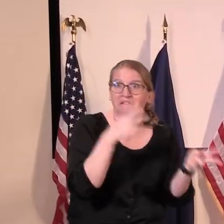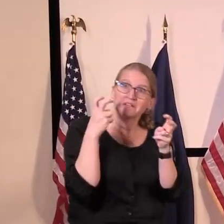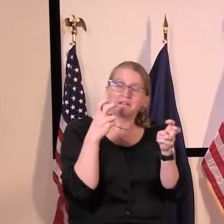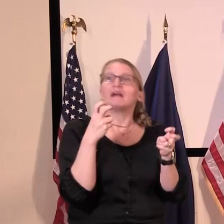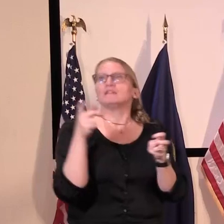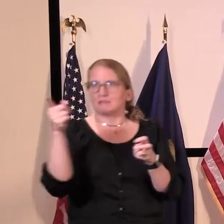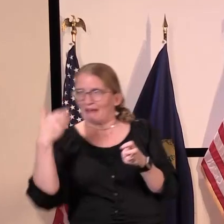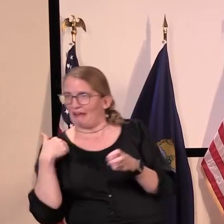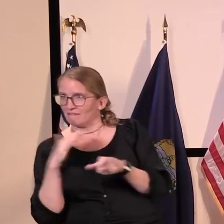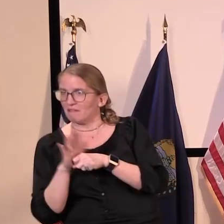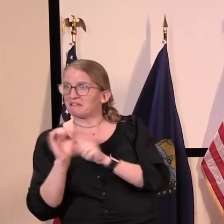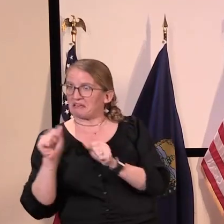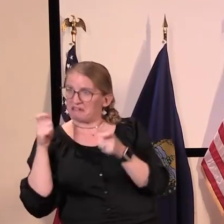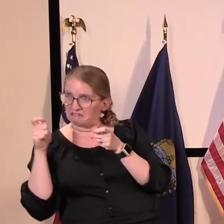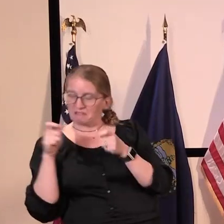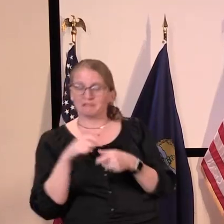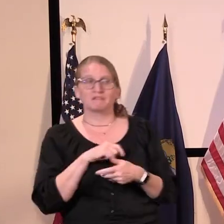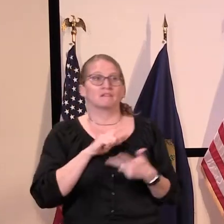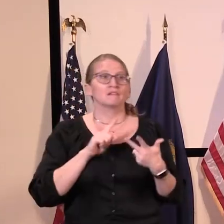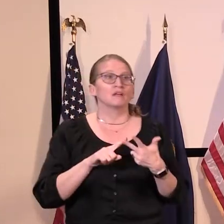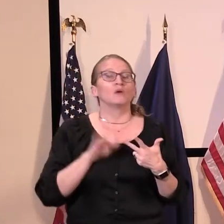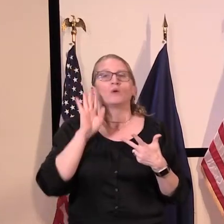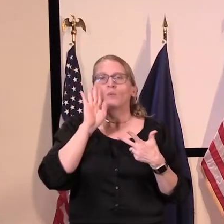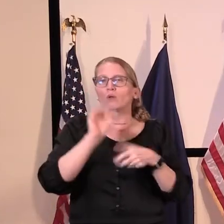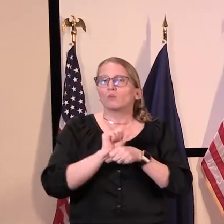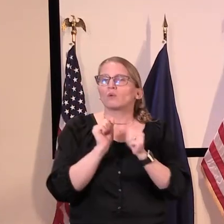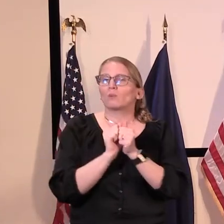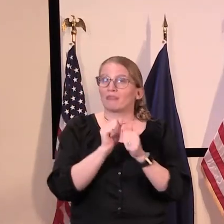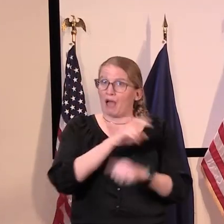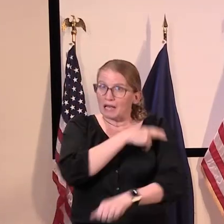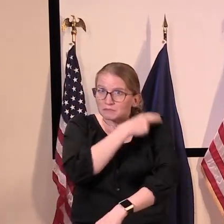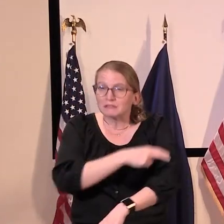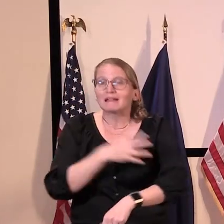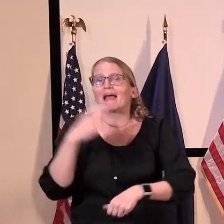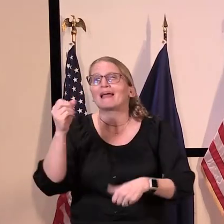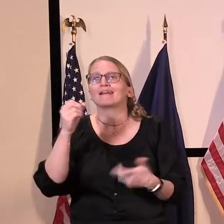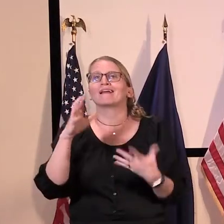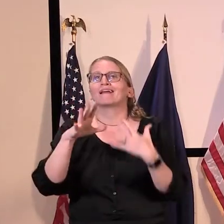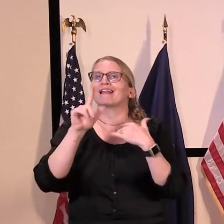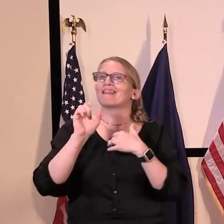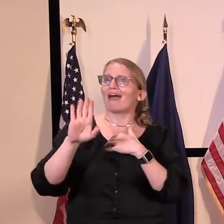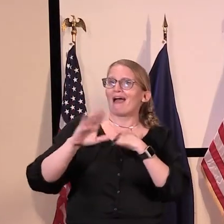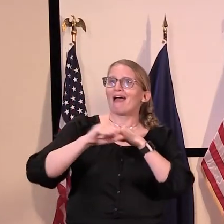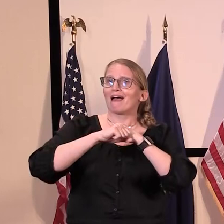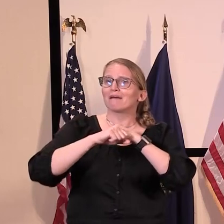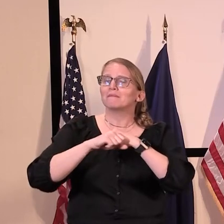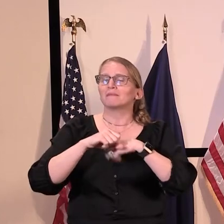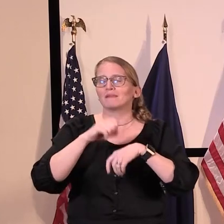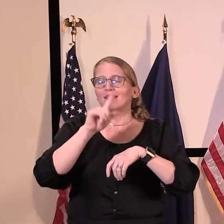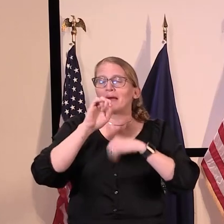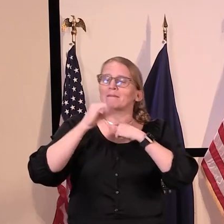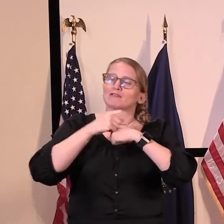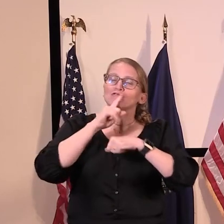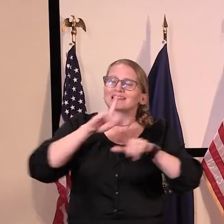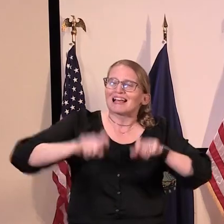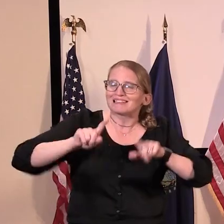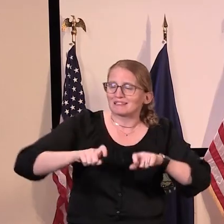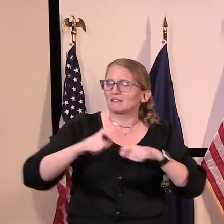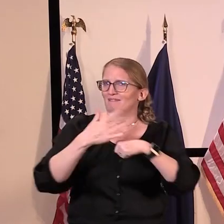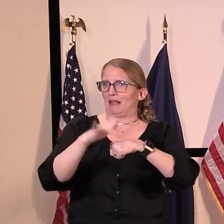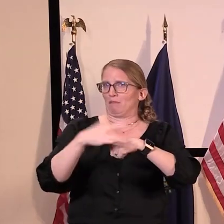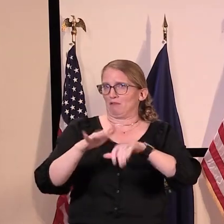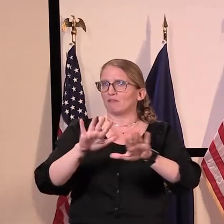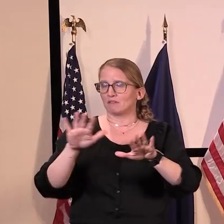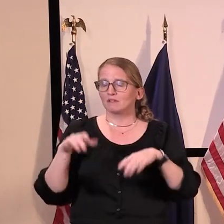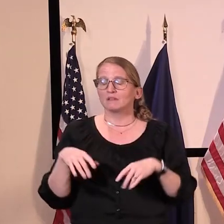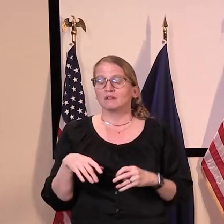work with our state lab hospitals and commercial labs to make testing more available with a focus on proactive testing and